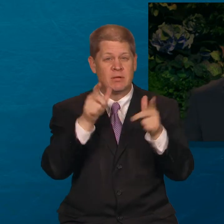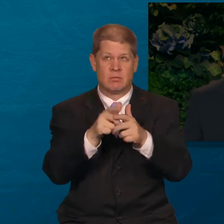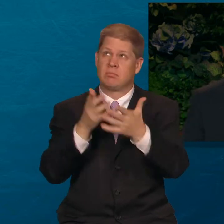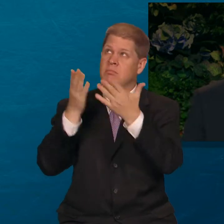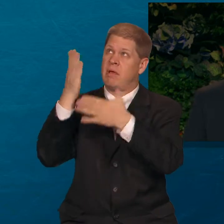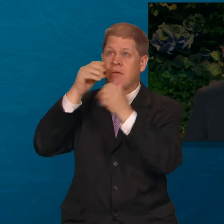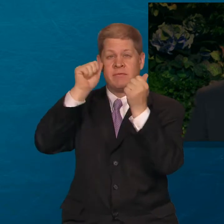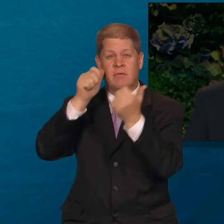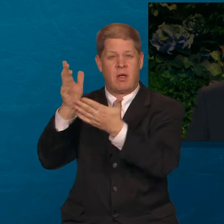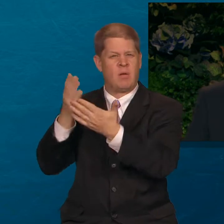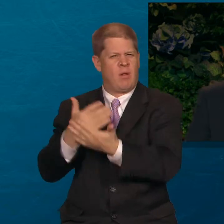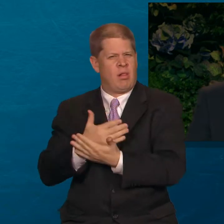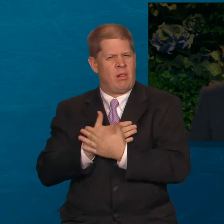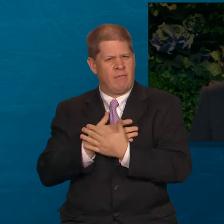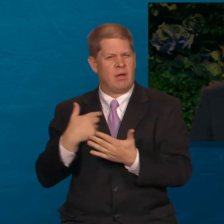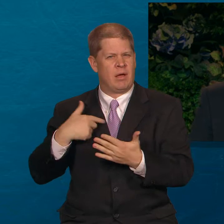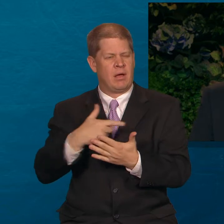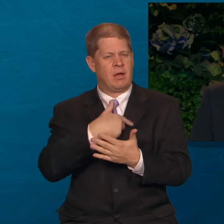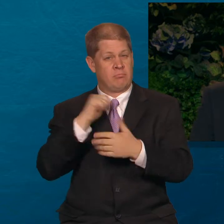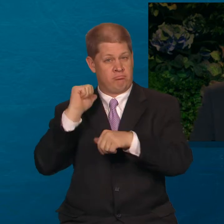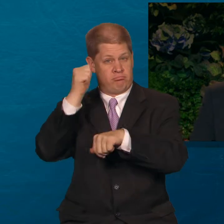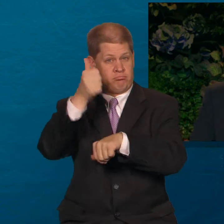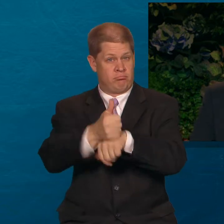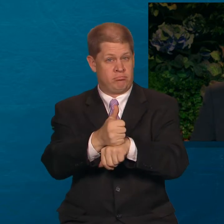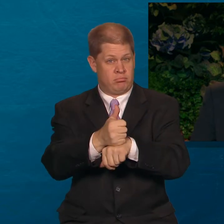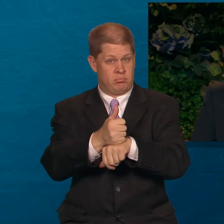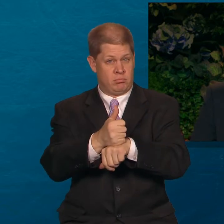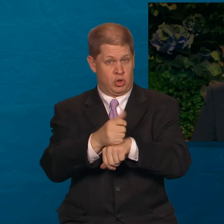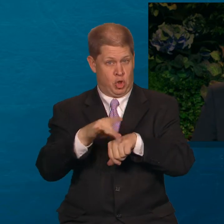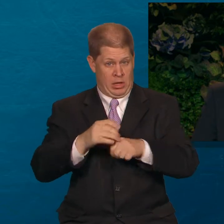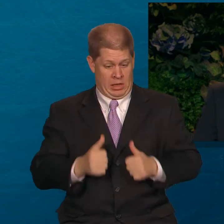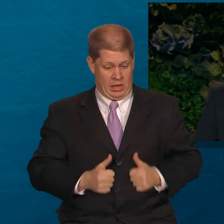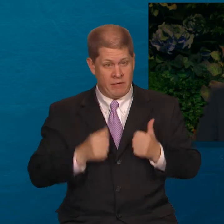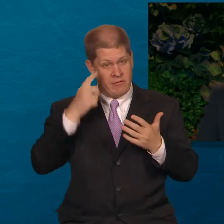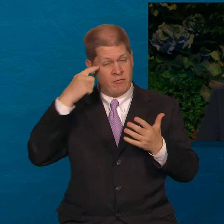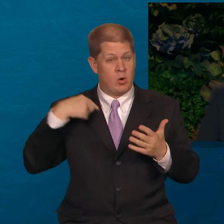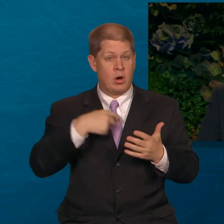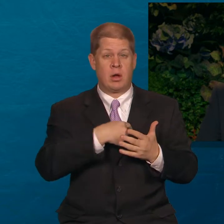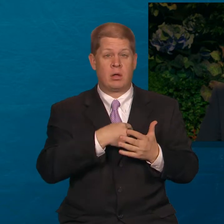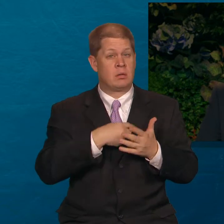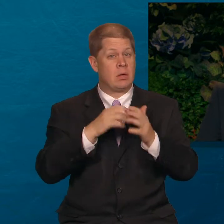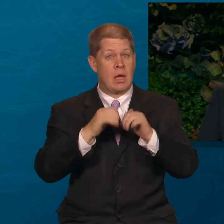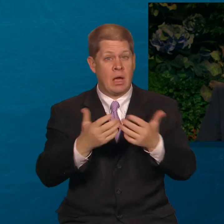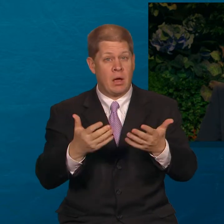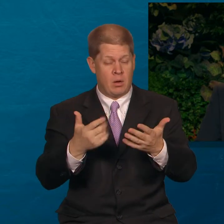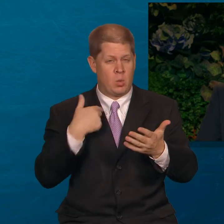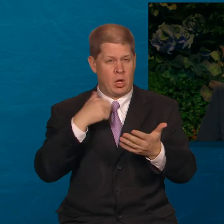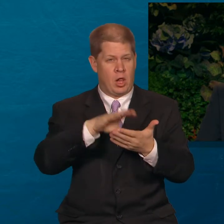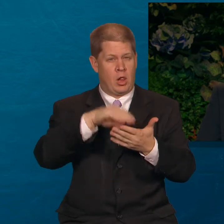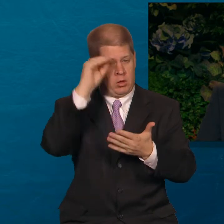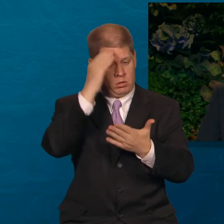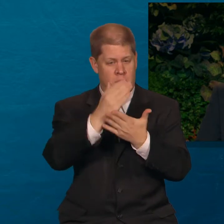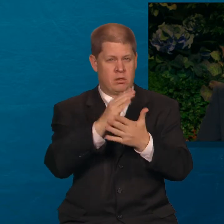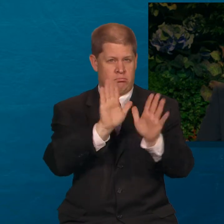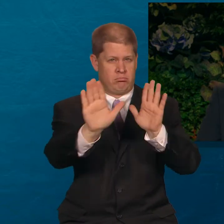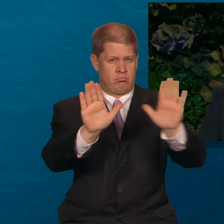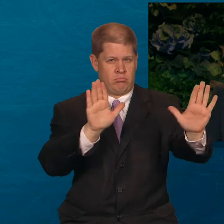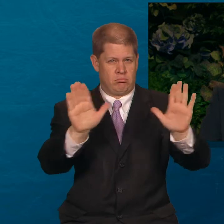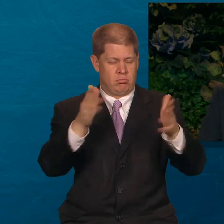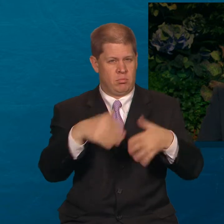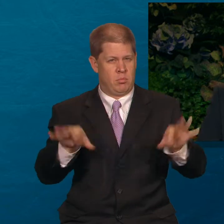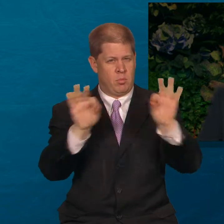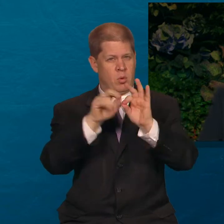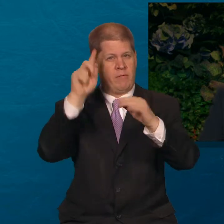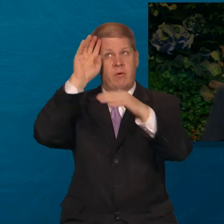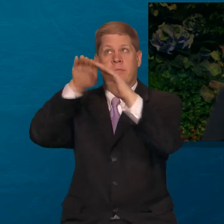Heavenly Father who has designed our earthly existence so that we can individually learn the lessons we need to learn to qualify